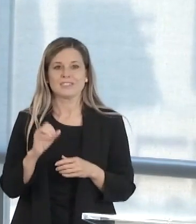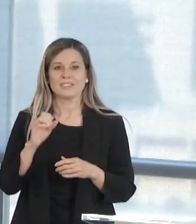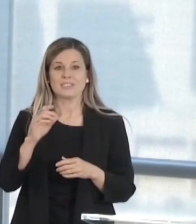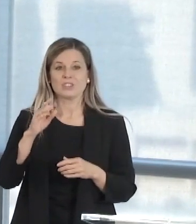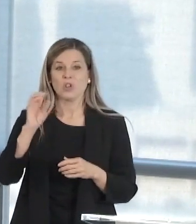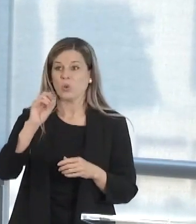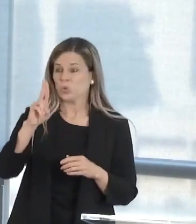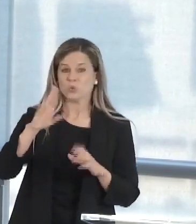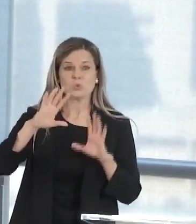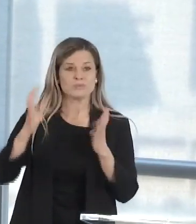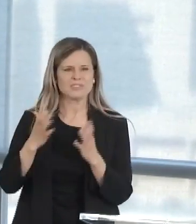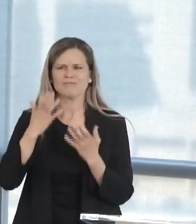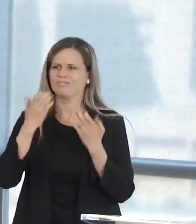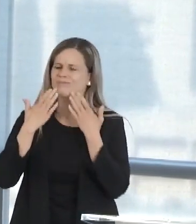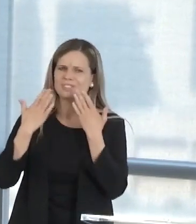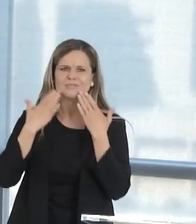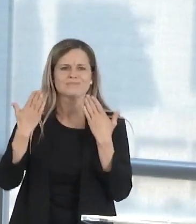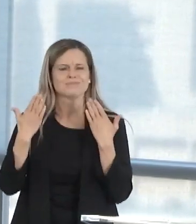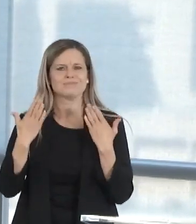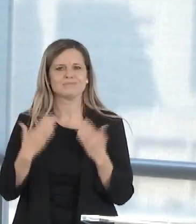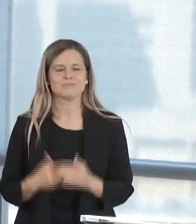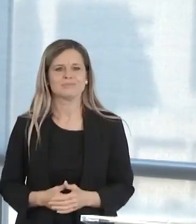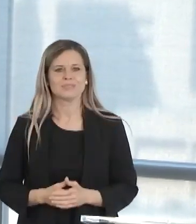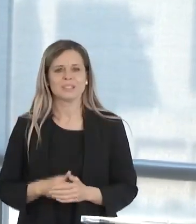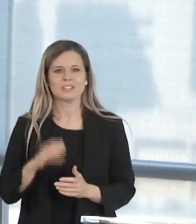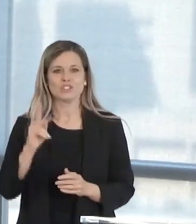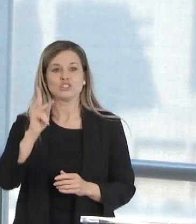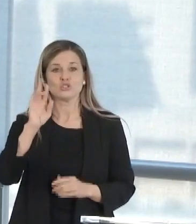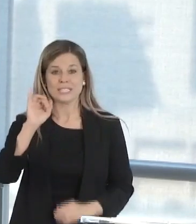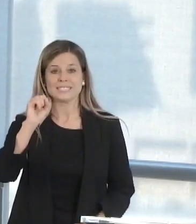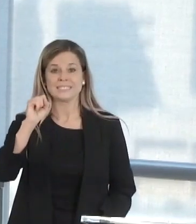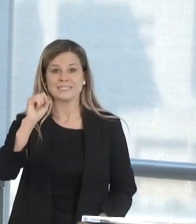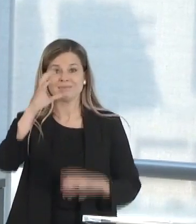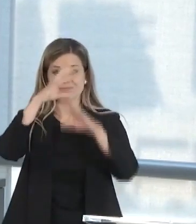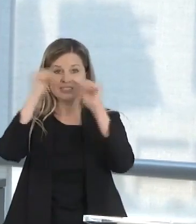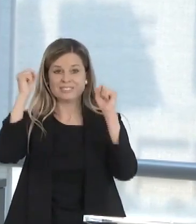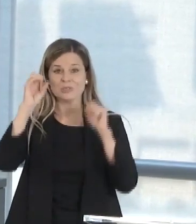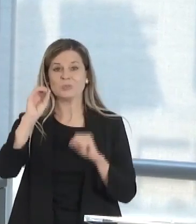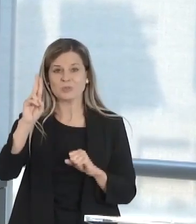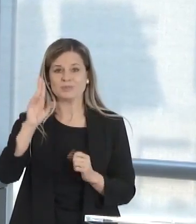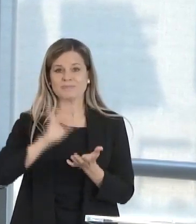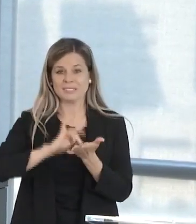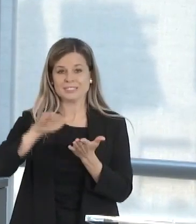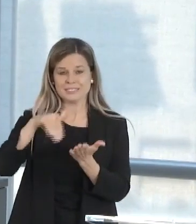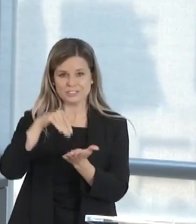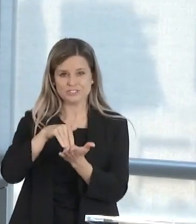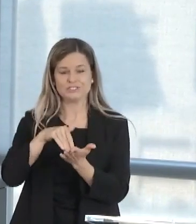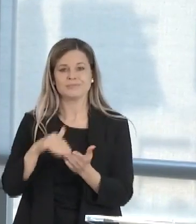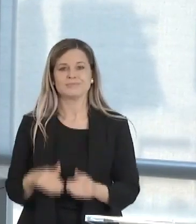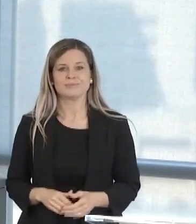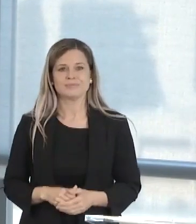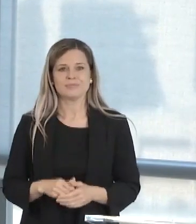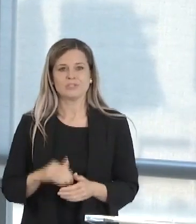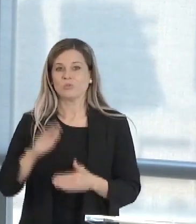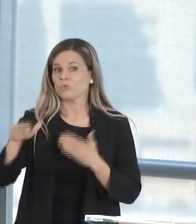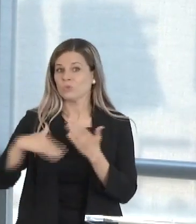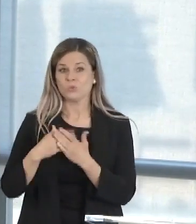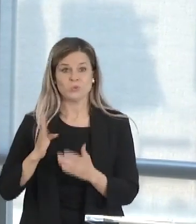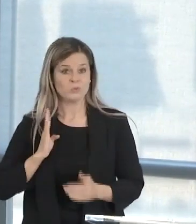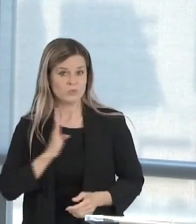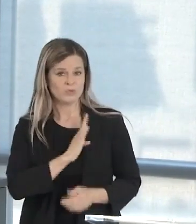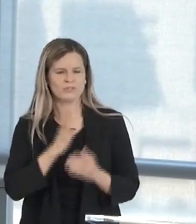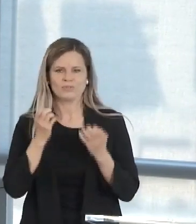as well as Chris as the president of OU Medical Center, Dr. Jason Sanders and the entire board of OU Medicine for